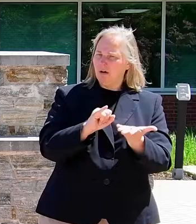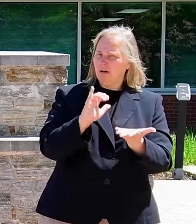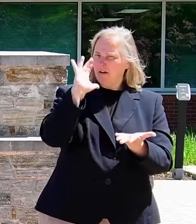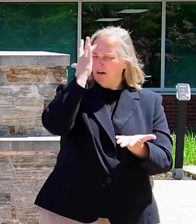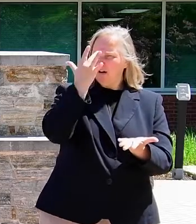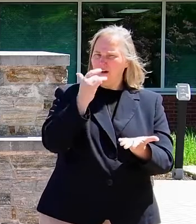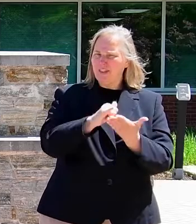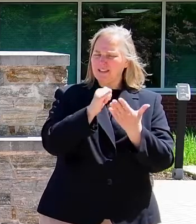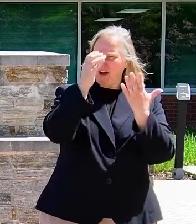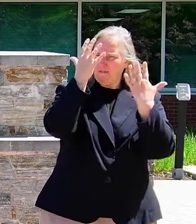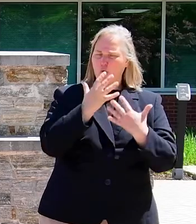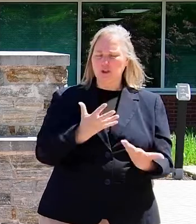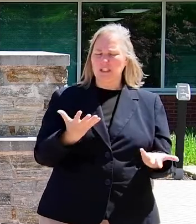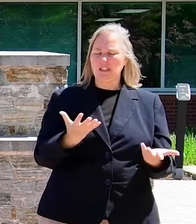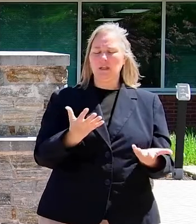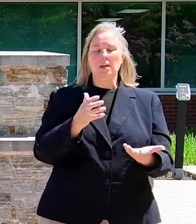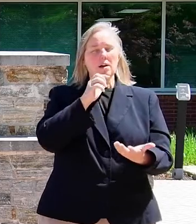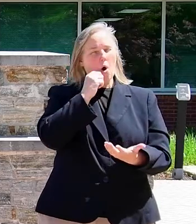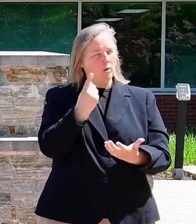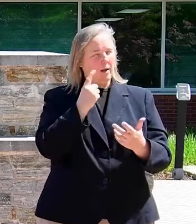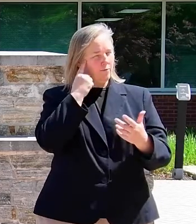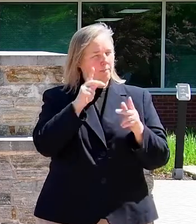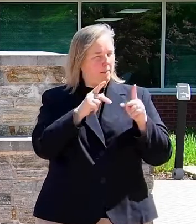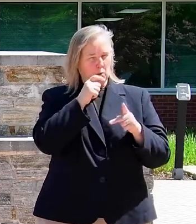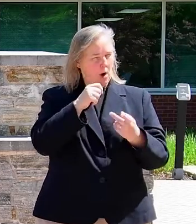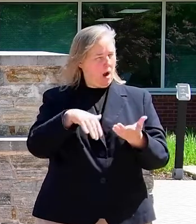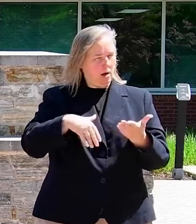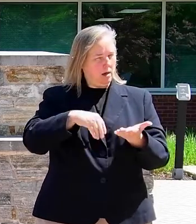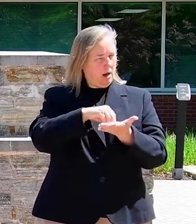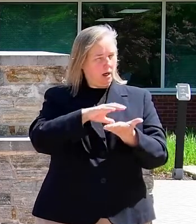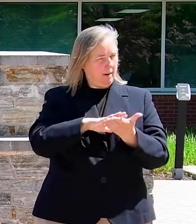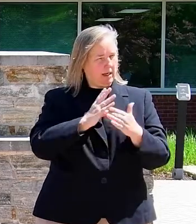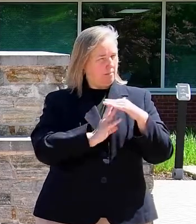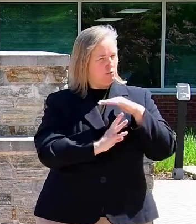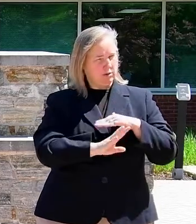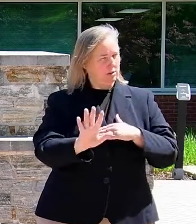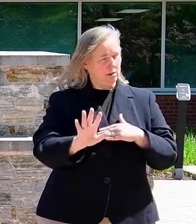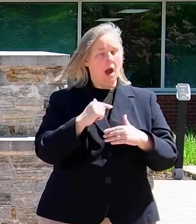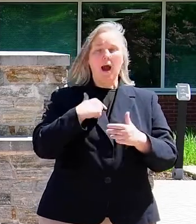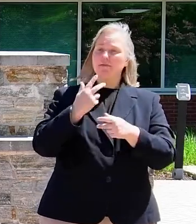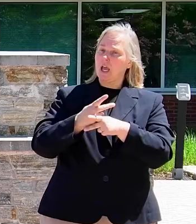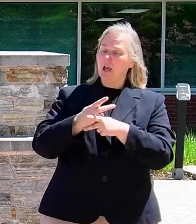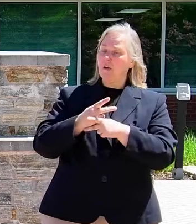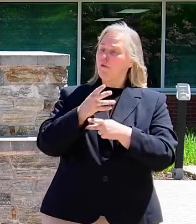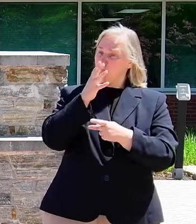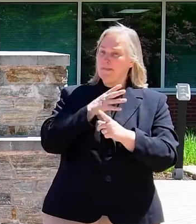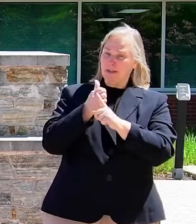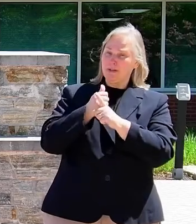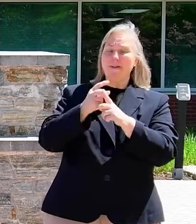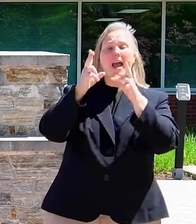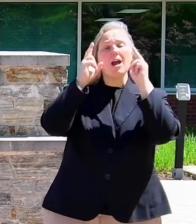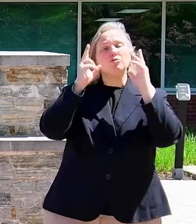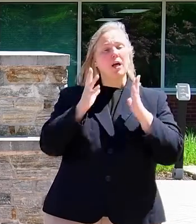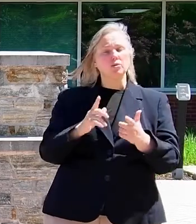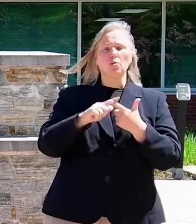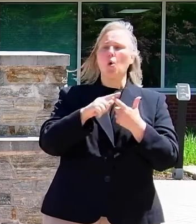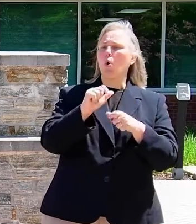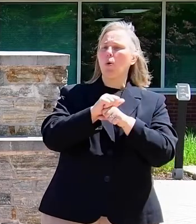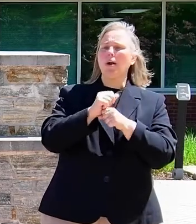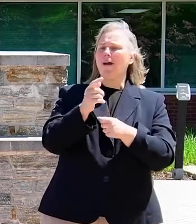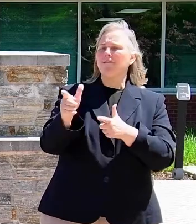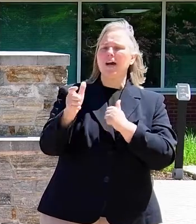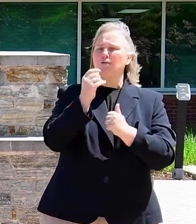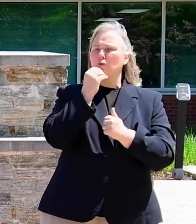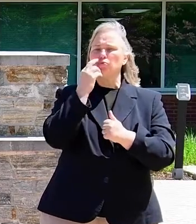unfortunate. So it's not just for those who are undocumented. I've taken care of women who are hairdressers, who worked at fast food restaurants,